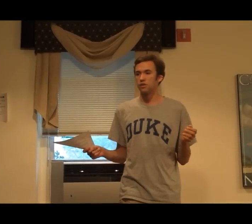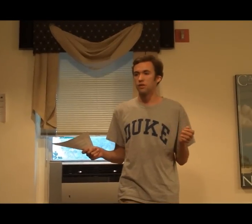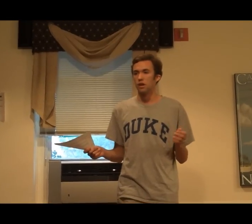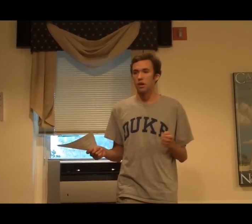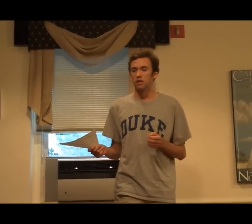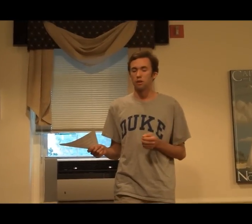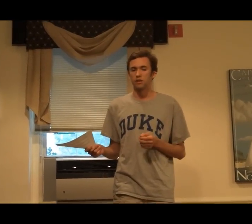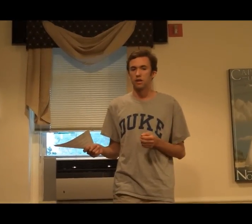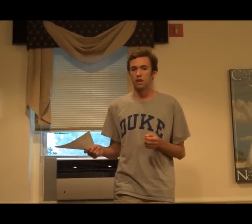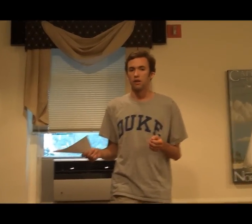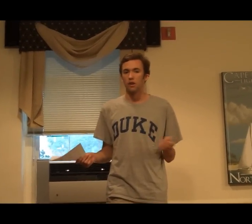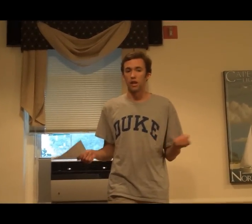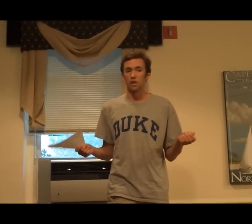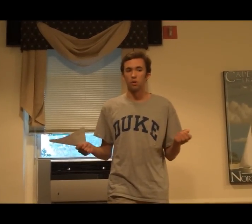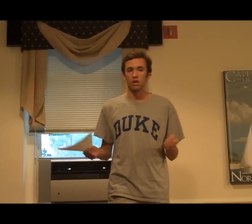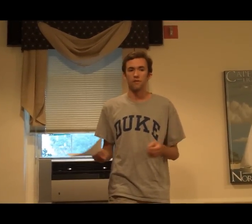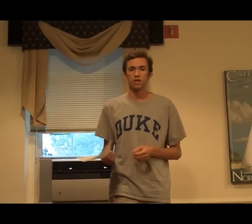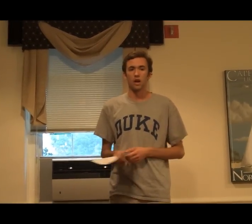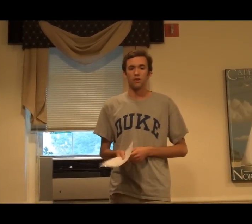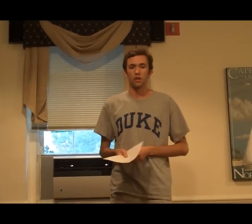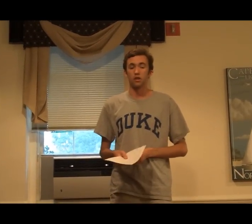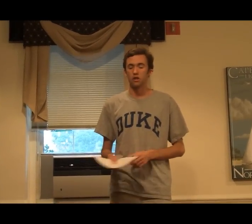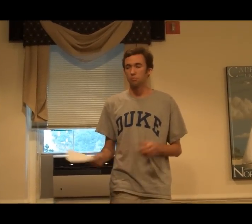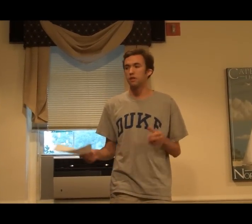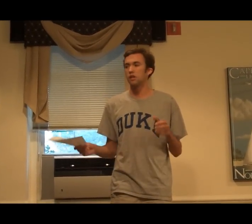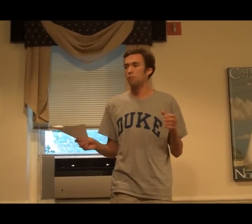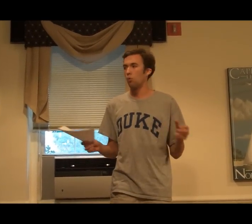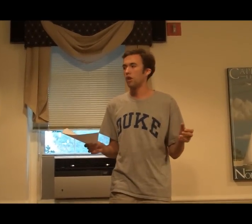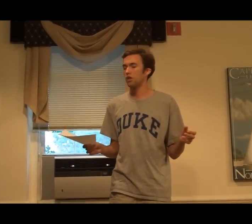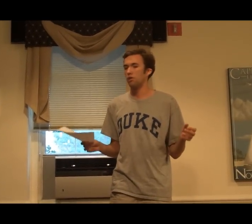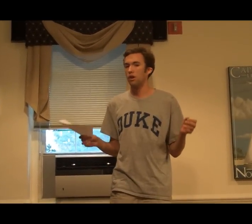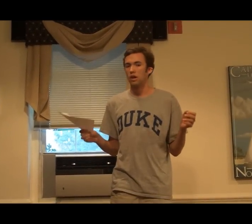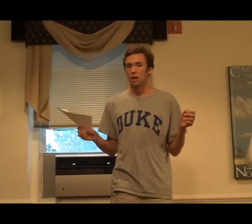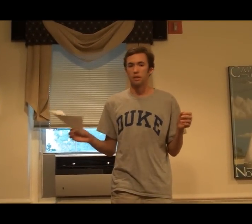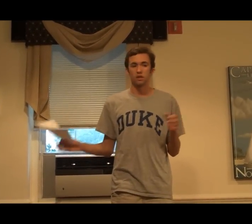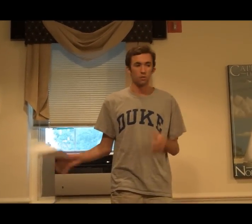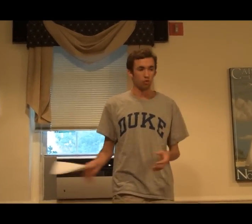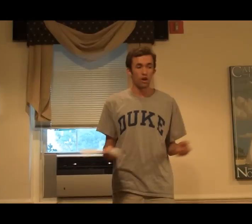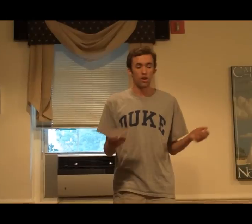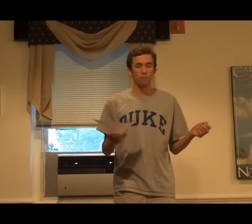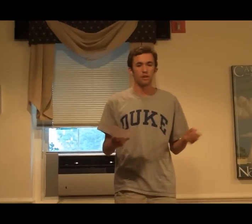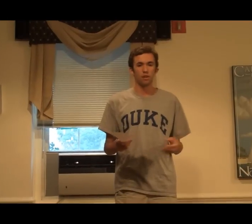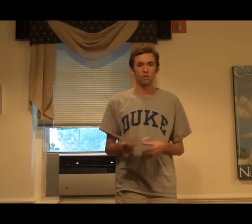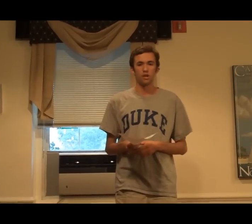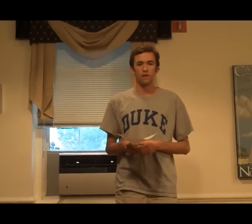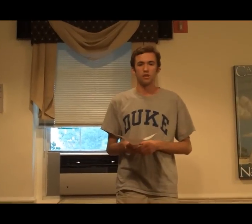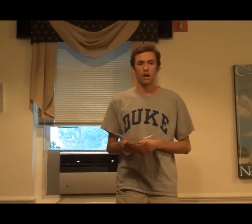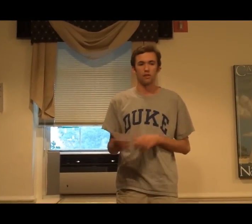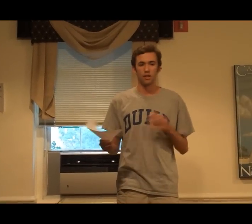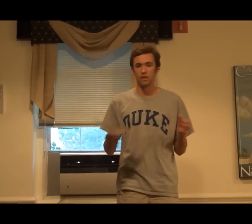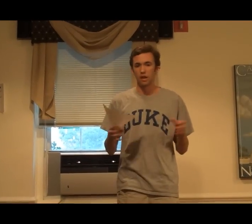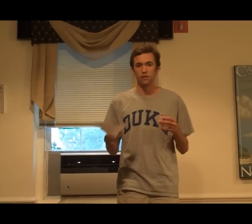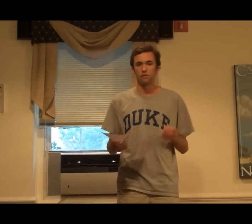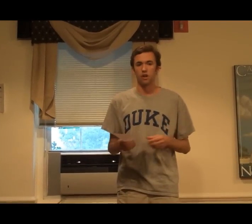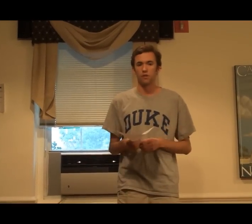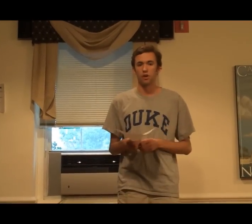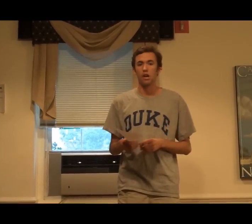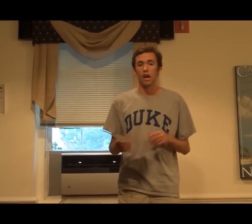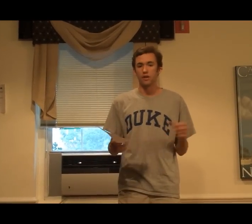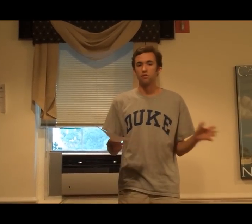the chimpanzee like they would a deaf child. They took a chimpanzee to Washoe and basically brought her up as they would a deaf child. They signed in front of her, and she was